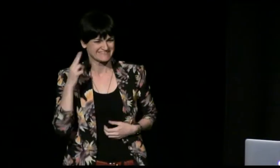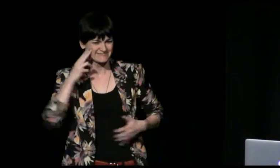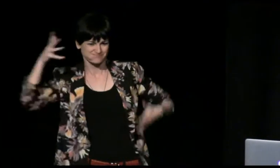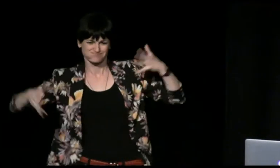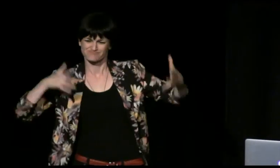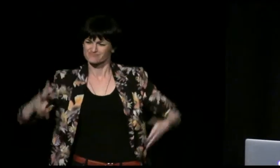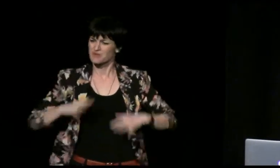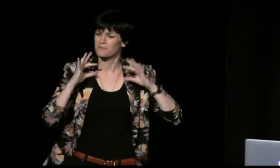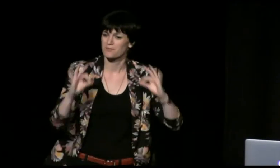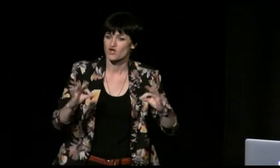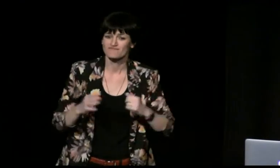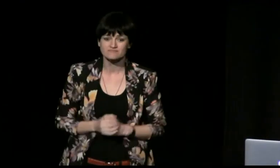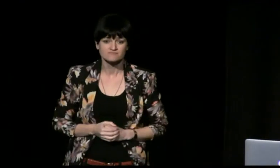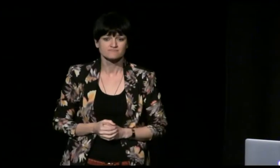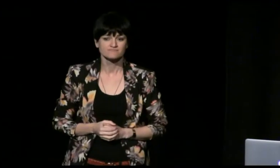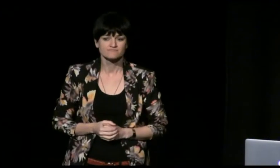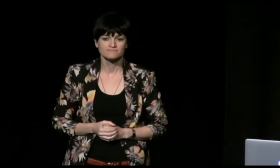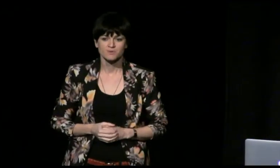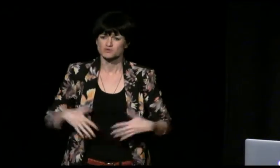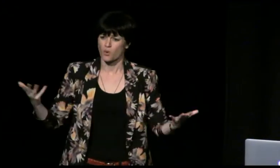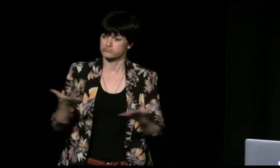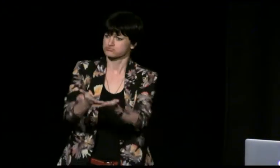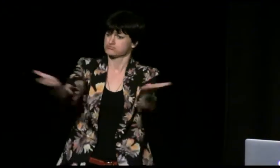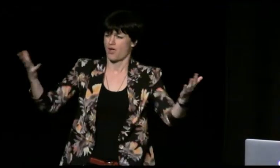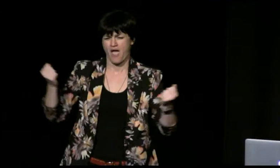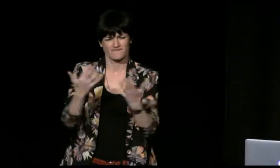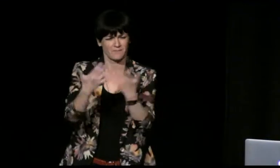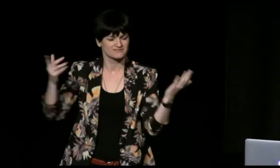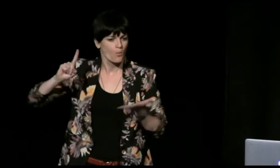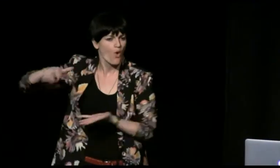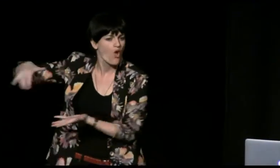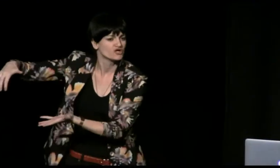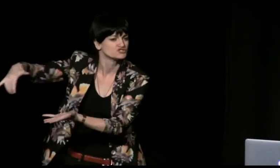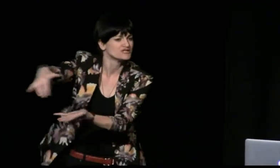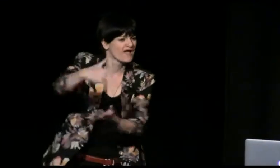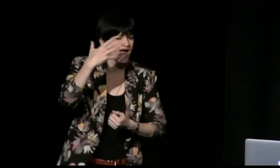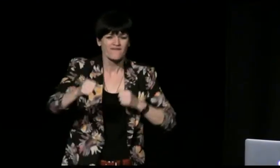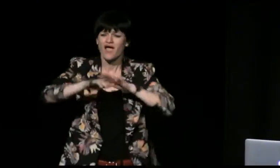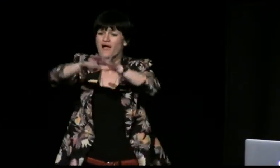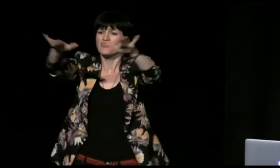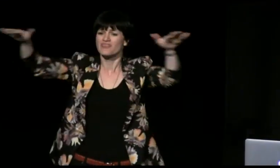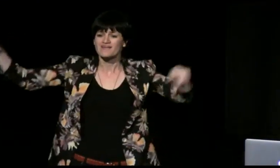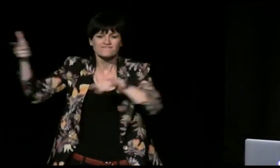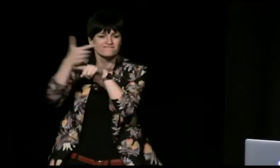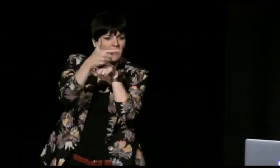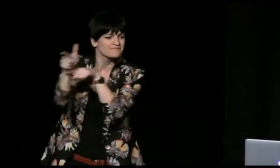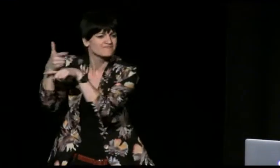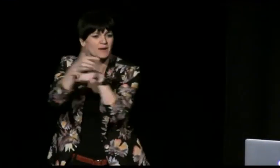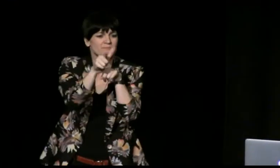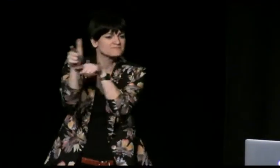recording or presenting sign language is on videotape. Obviously, it's perfectly suited to that. So our aim